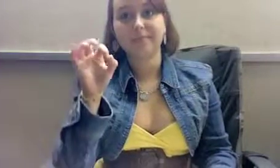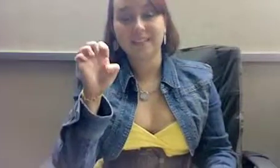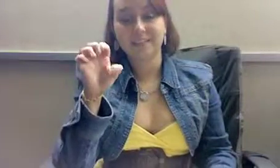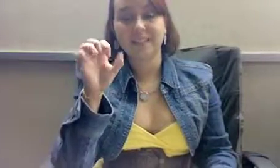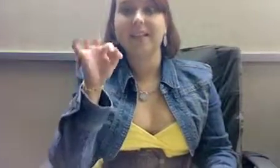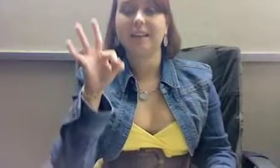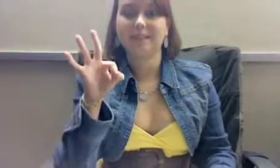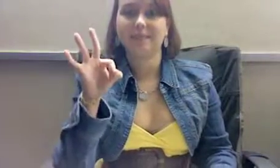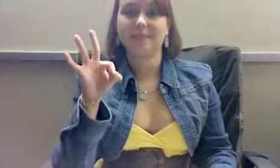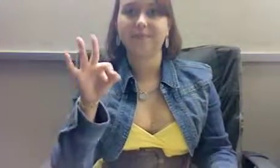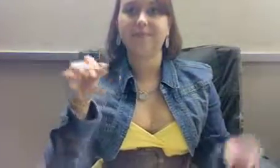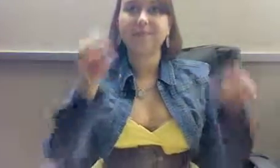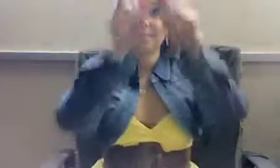it's a project block.